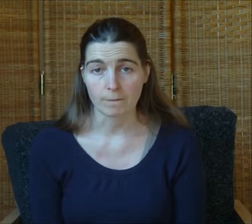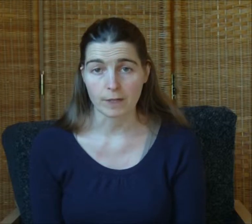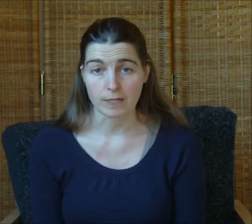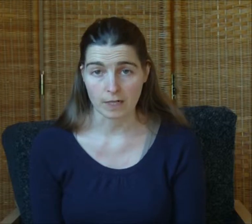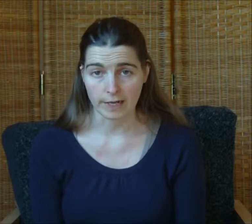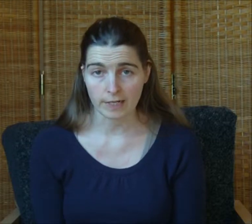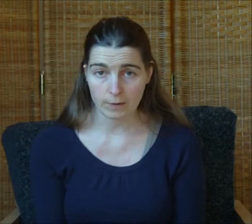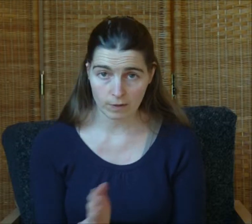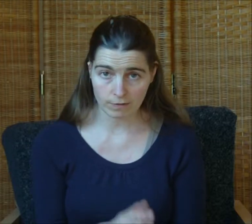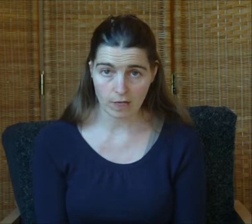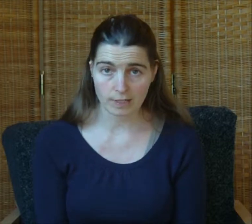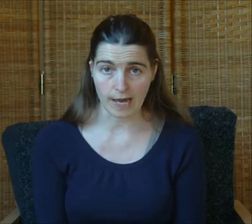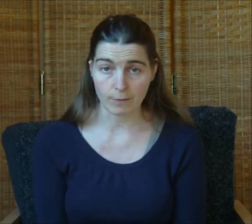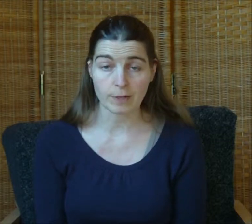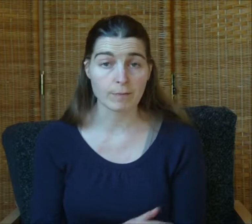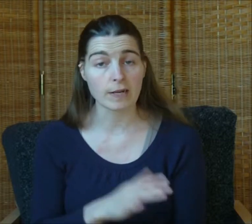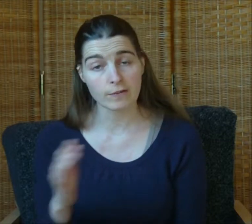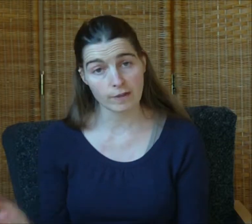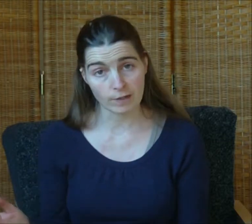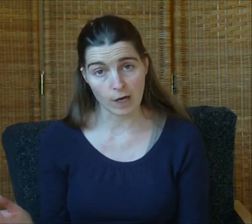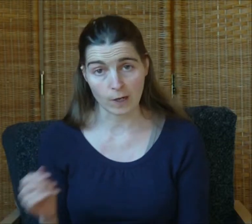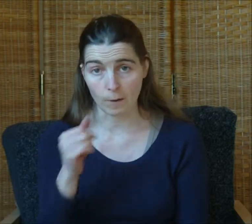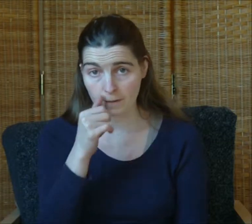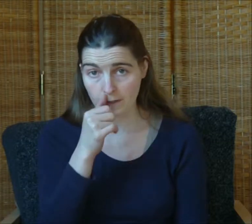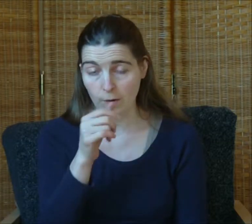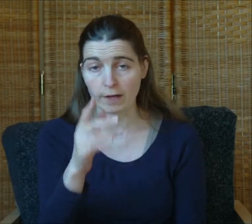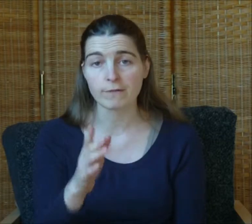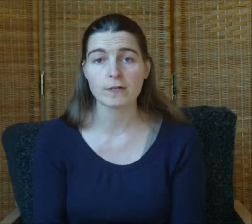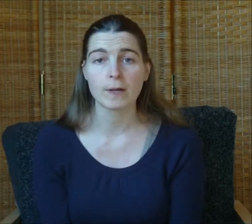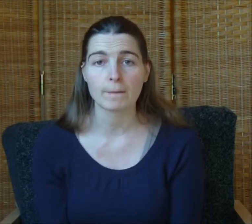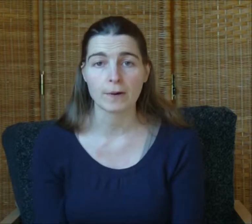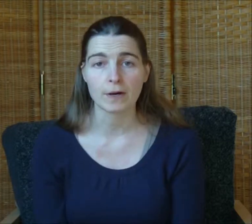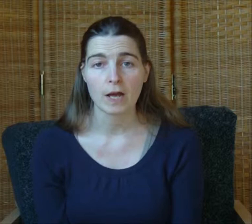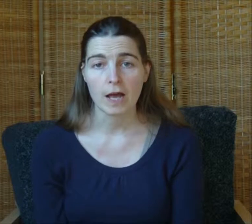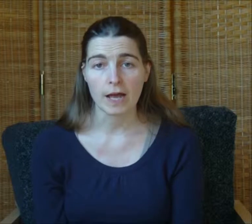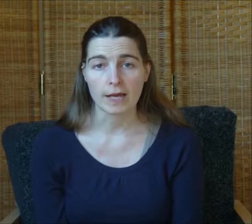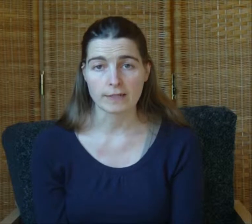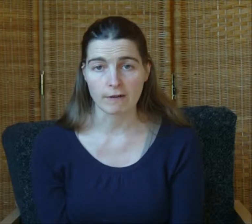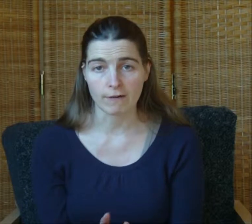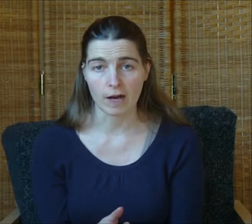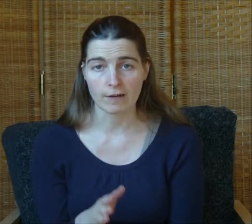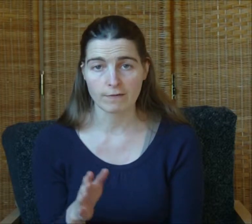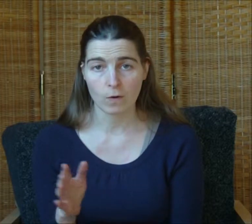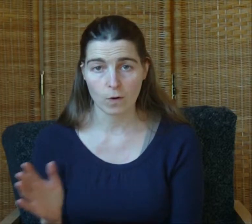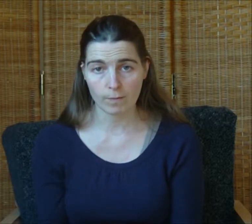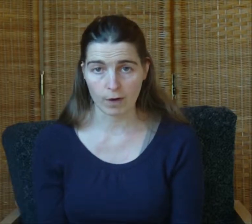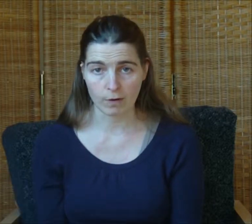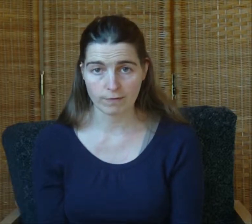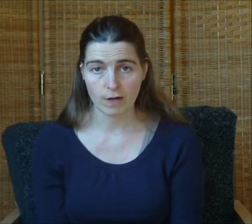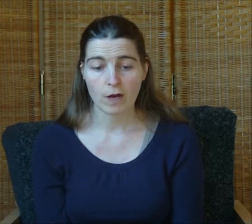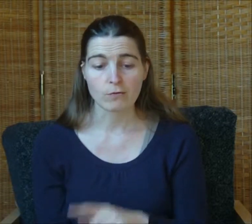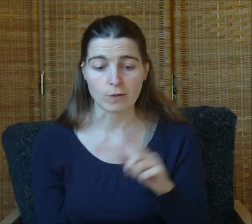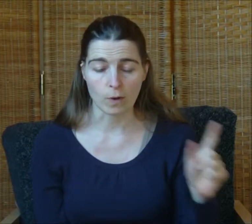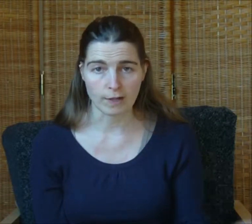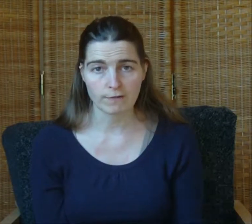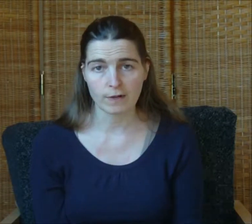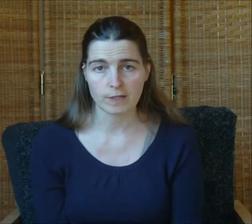It's likely it will have gone down but it might have even gone up. So if your number is a 5 or above, rewind the first